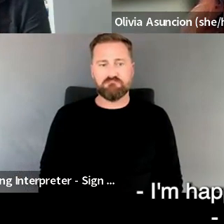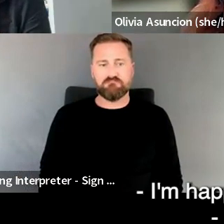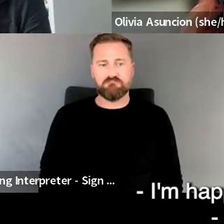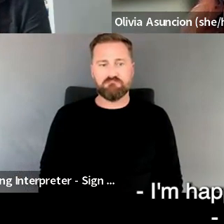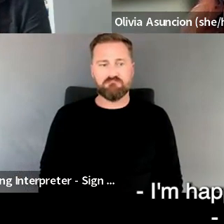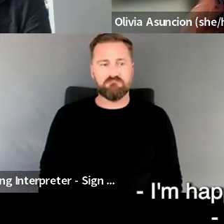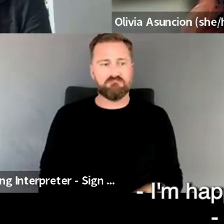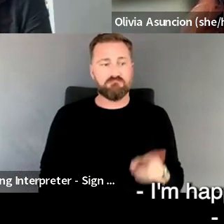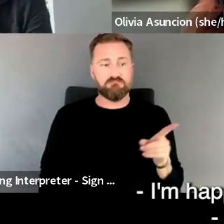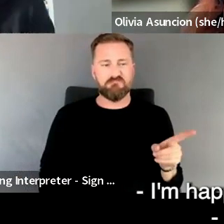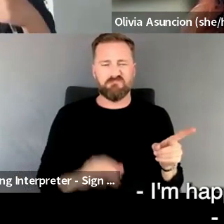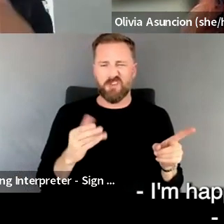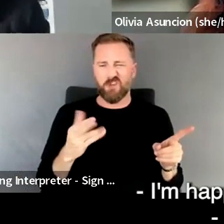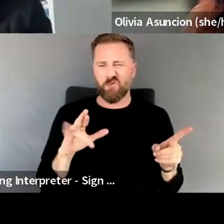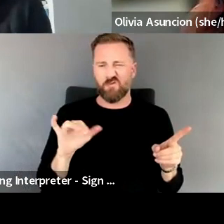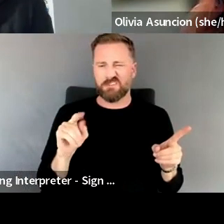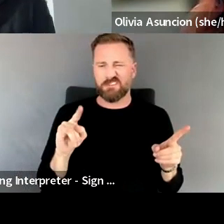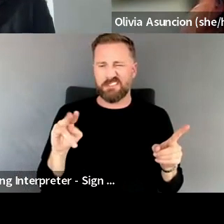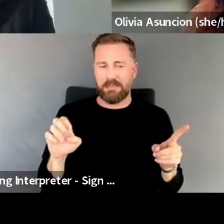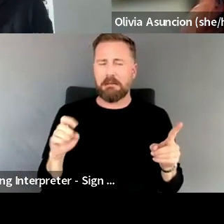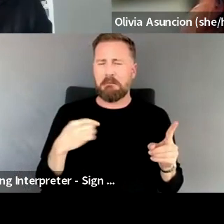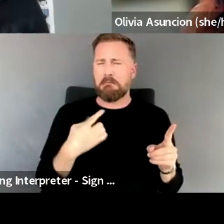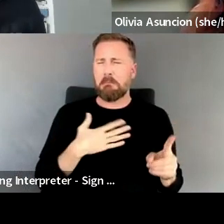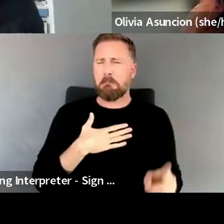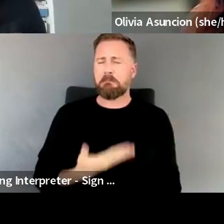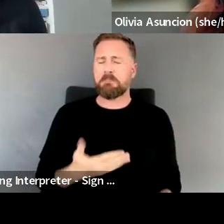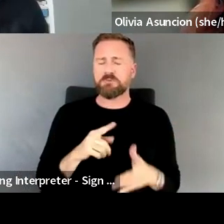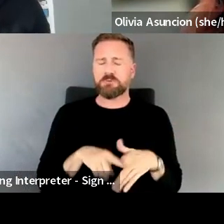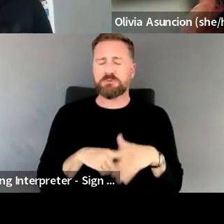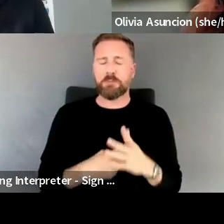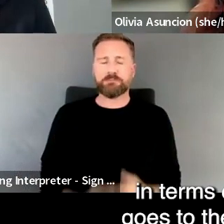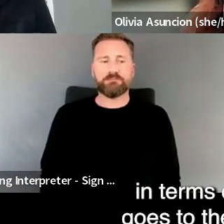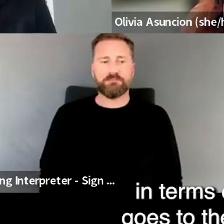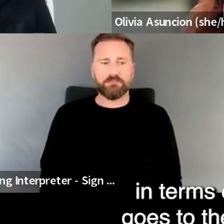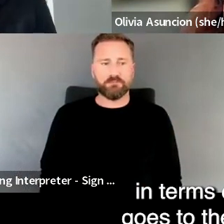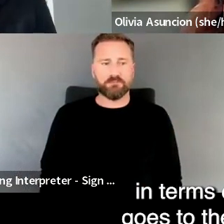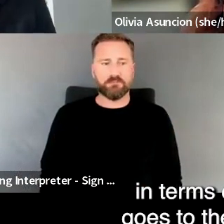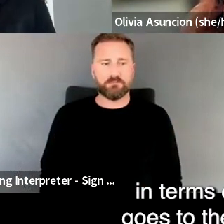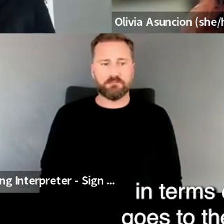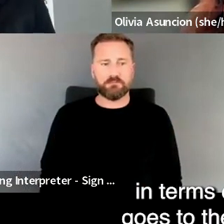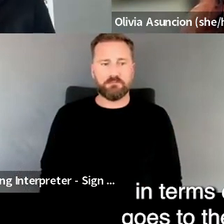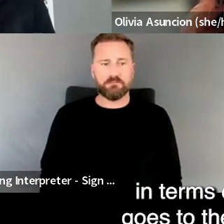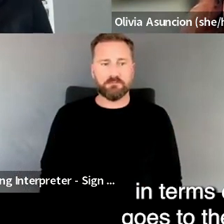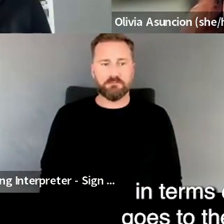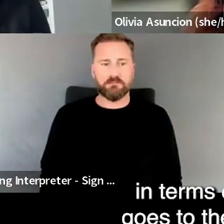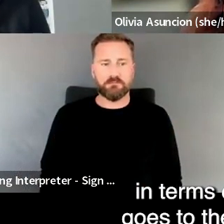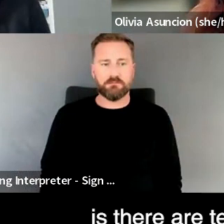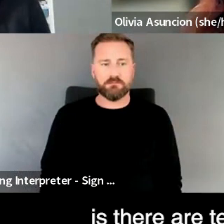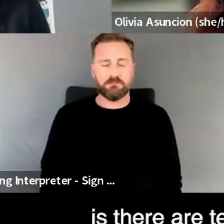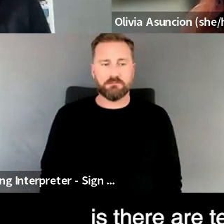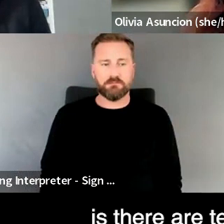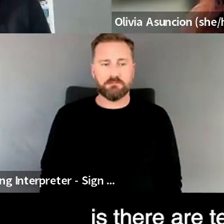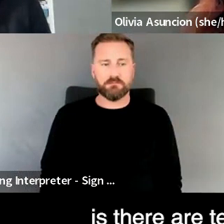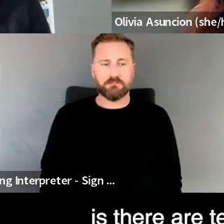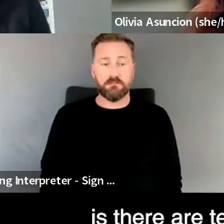I'm happy to start here. Thanks. I just, um, in terms of, and it kind of goes to the question